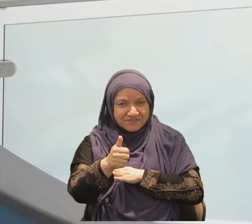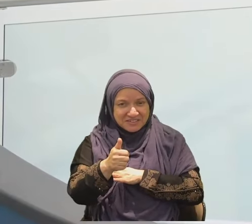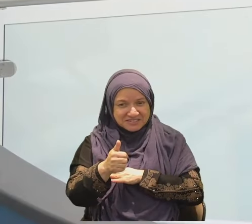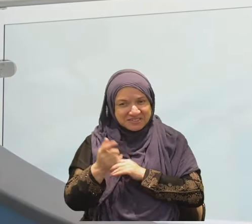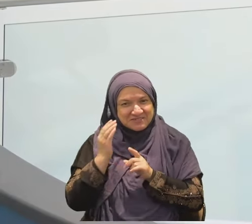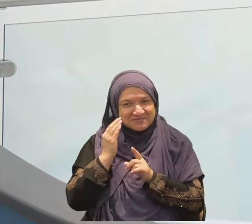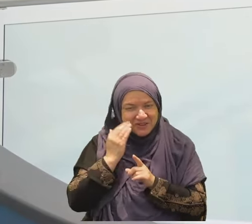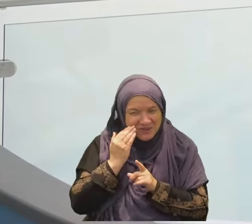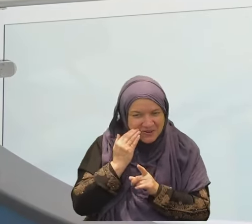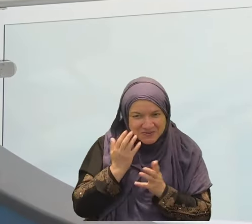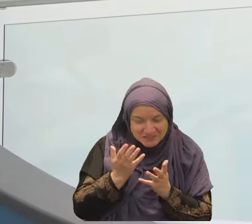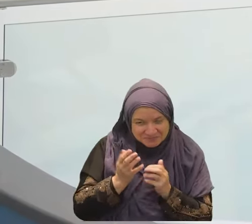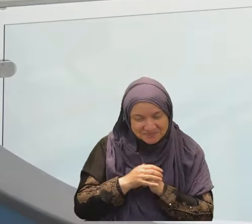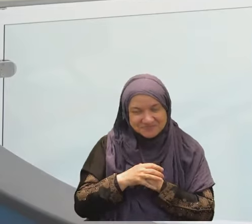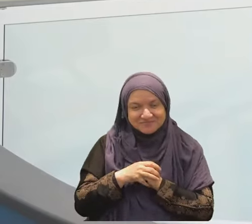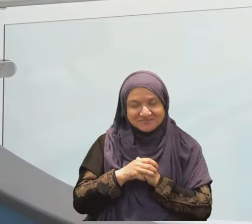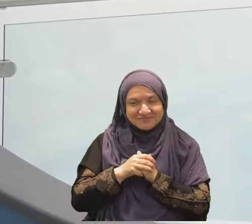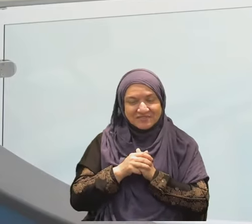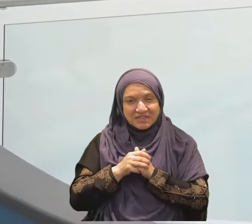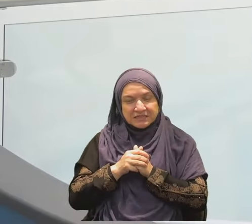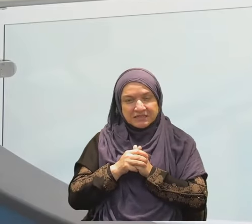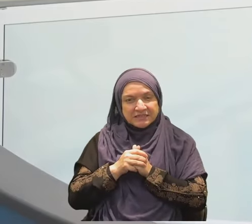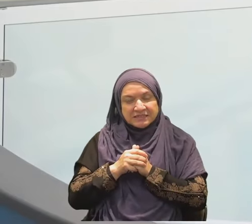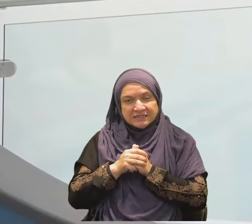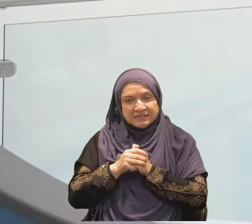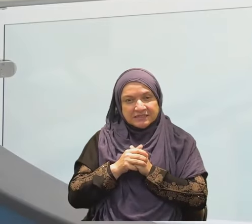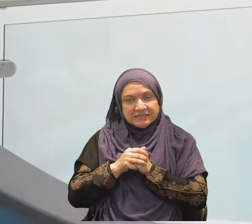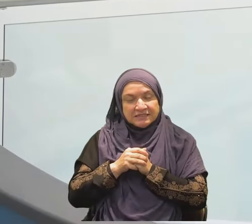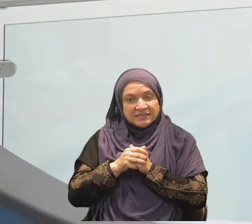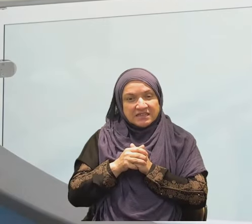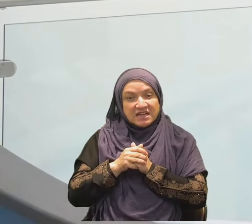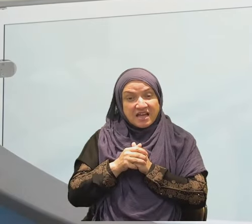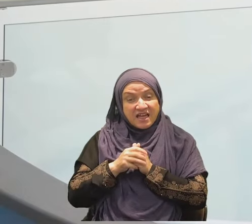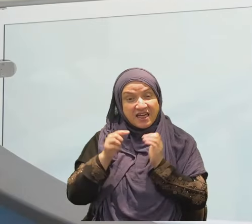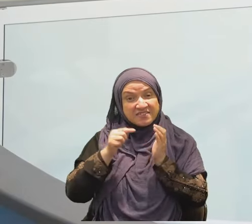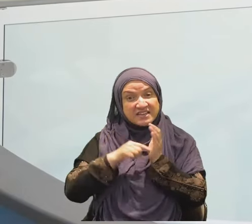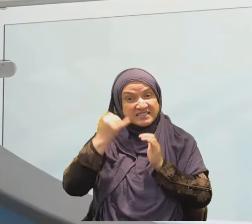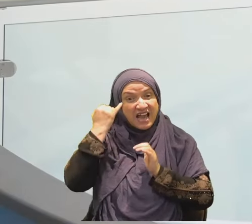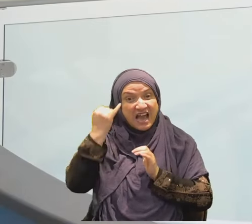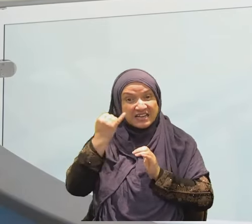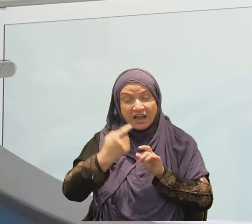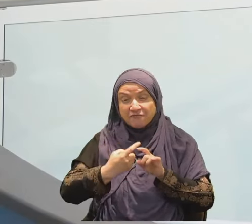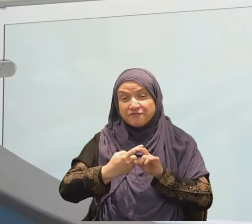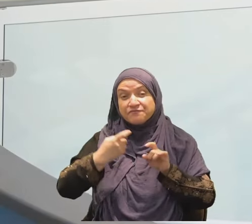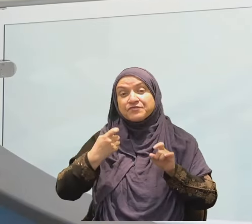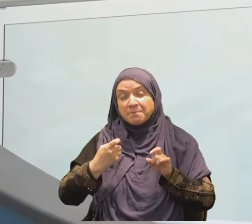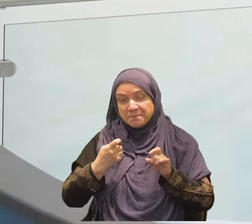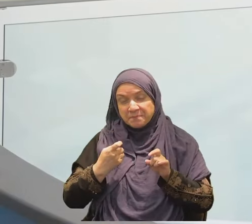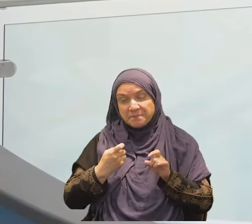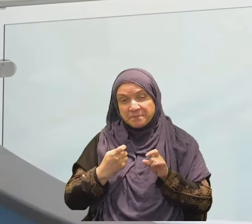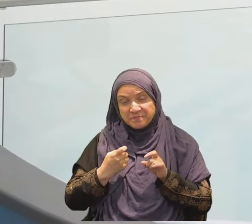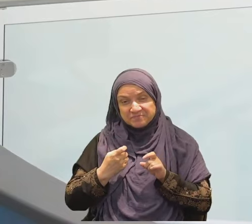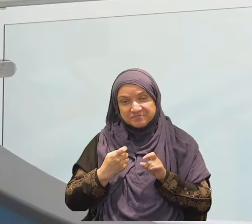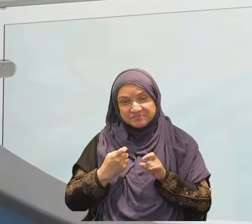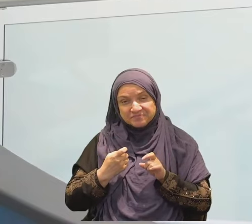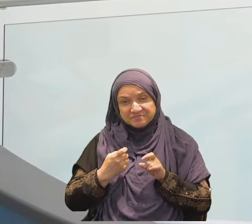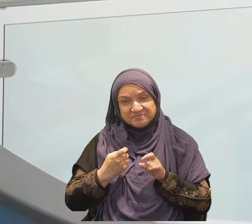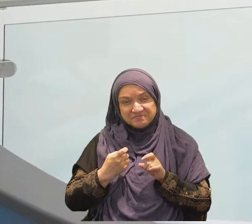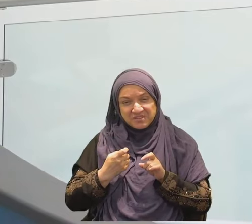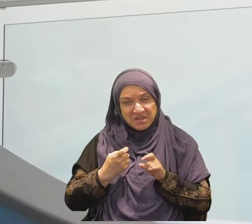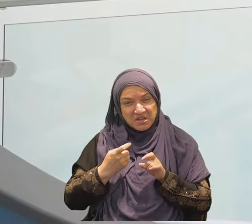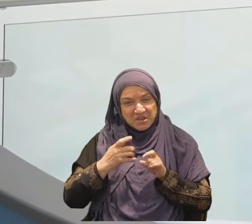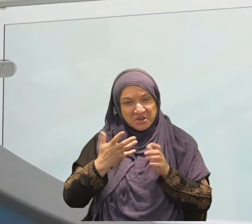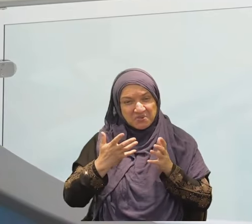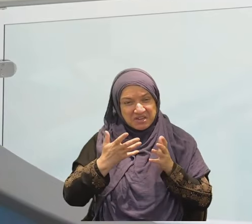post-enlightenment, this entire idea came from Jax Russo. Go and read his books. A 17th century philosopher.